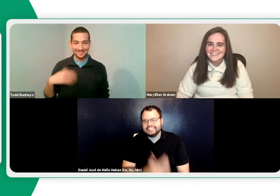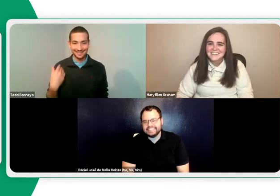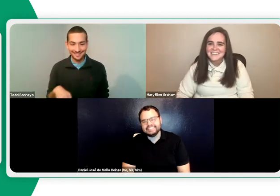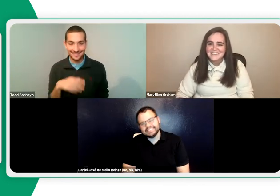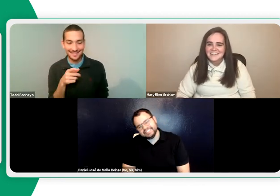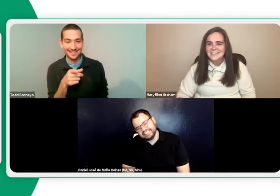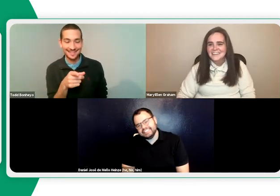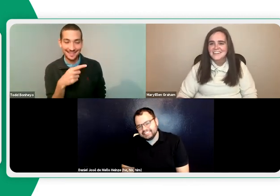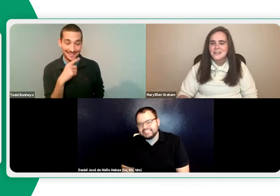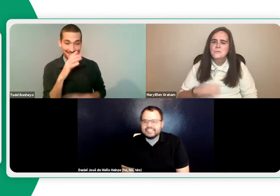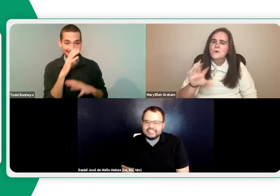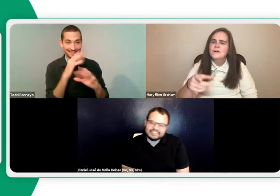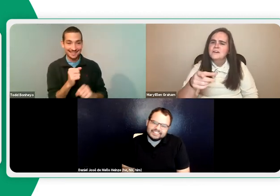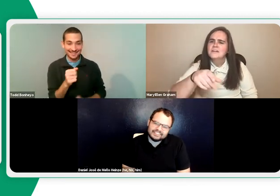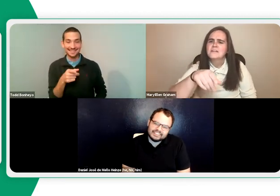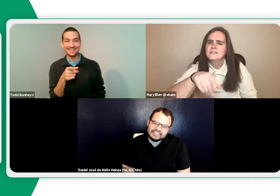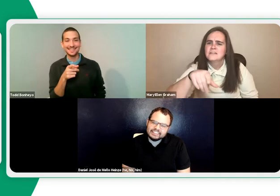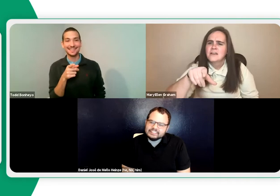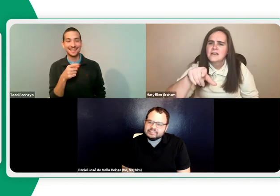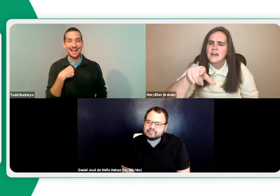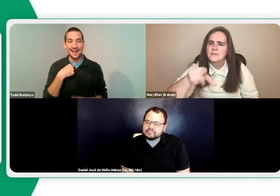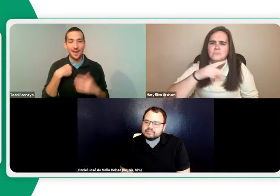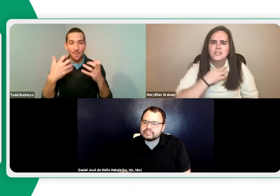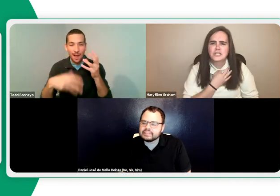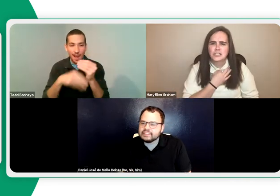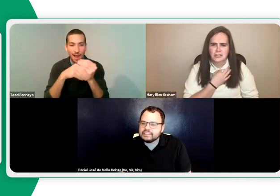This is Todd. Wow, you have a long, fascinating list.